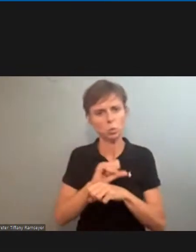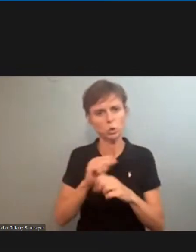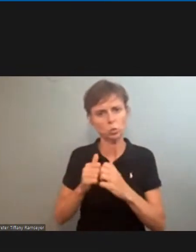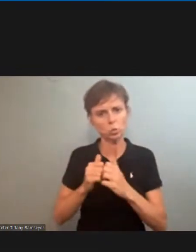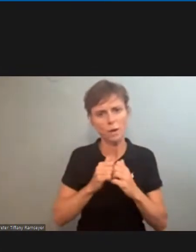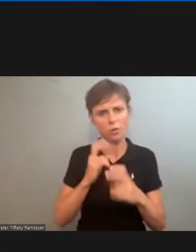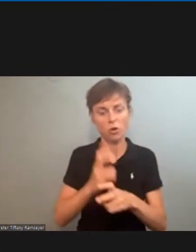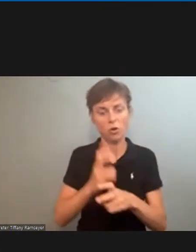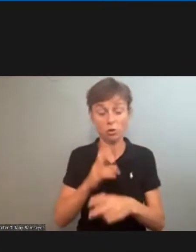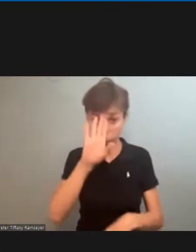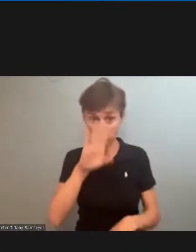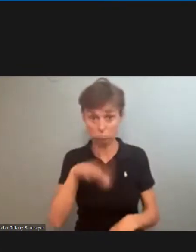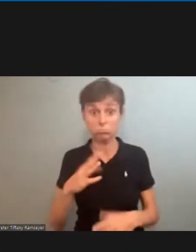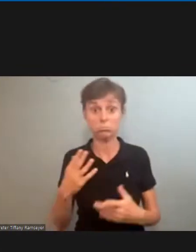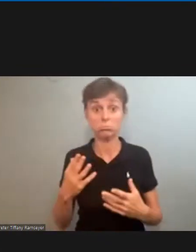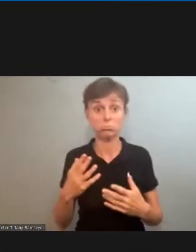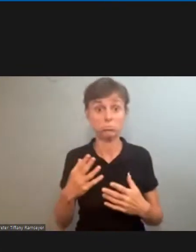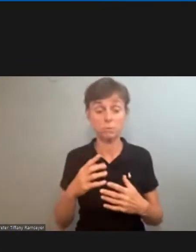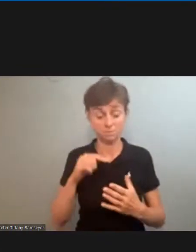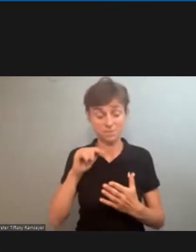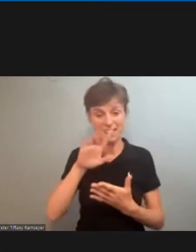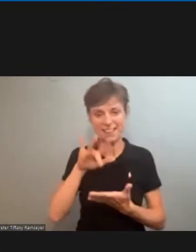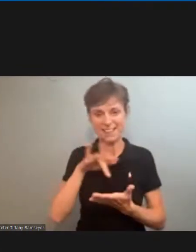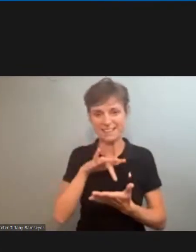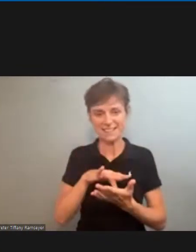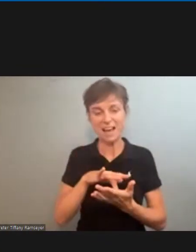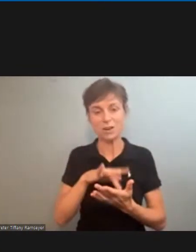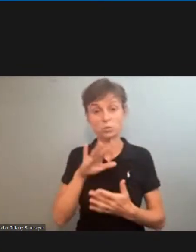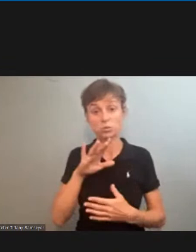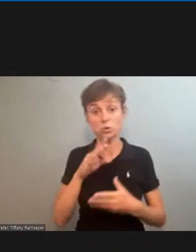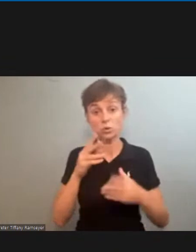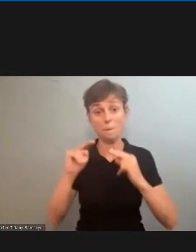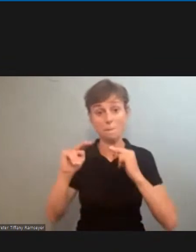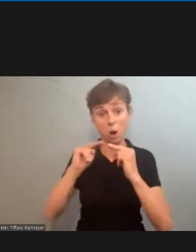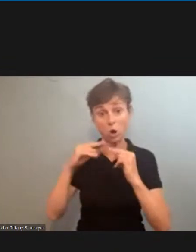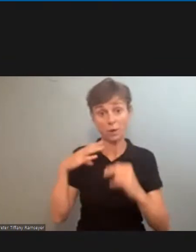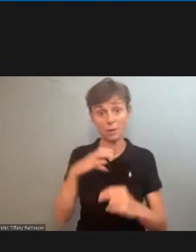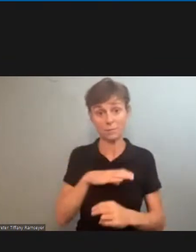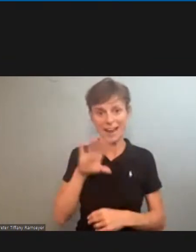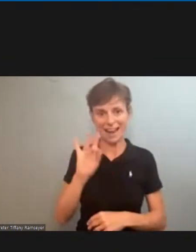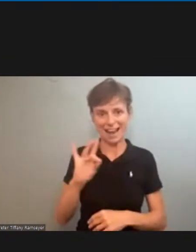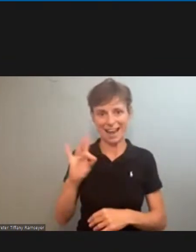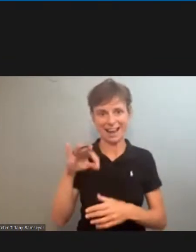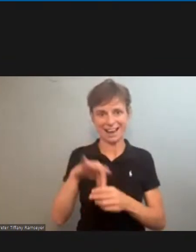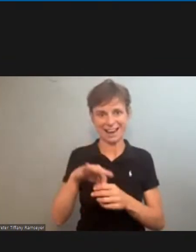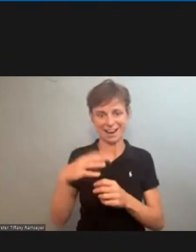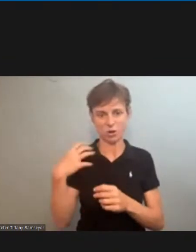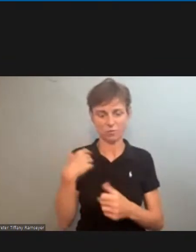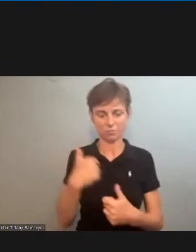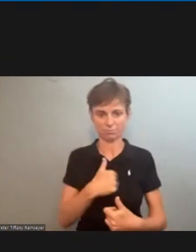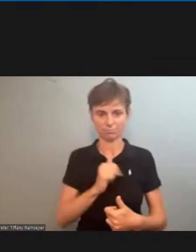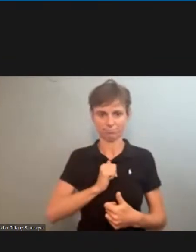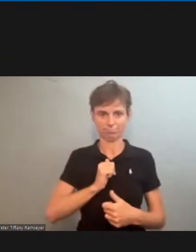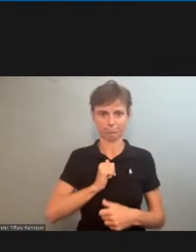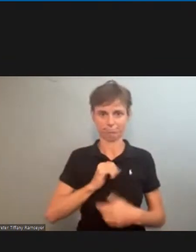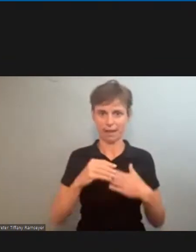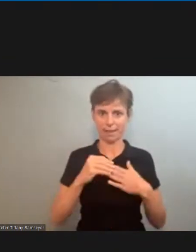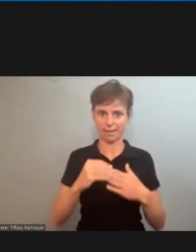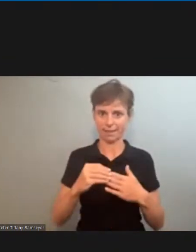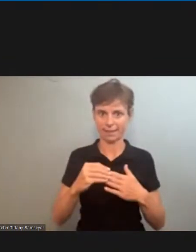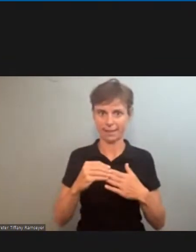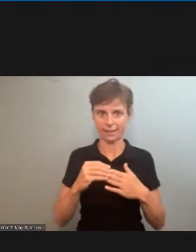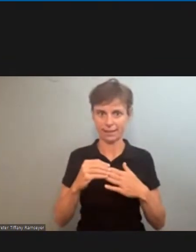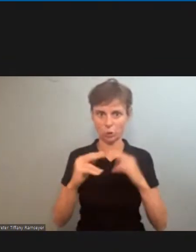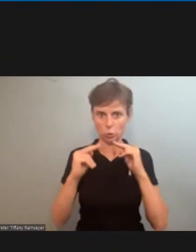the core bargaining committee is eight people eight elected officers myself as your lead negotiator very proud to to